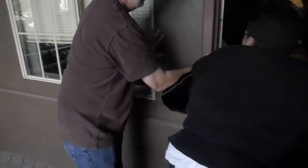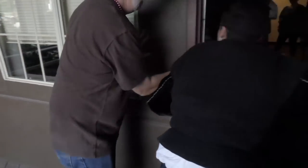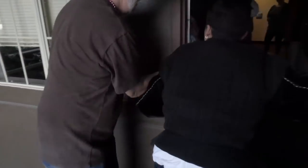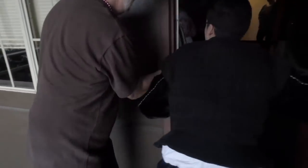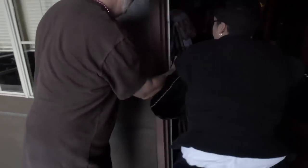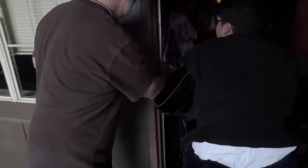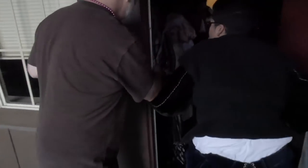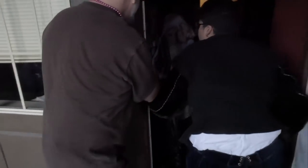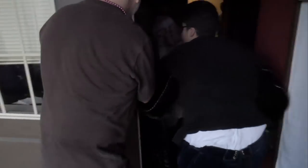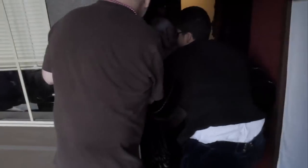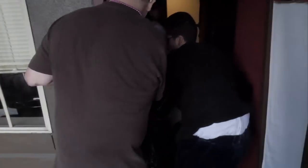Tybalt.